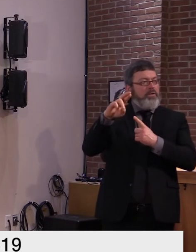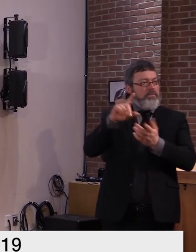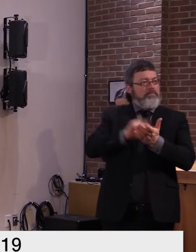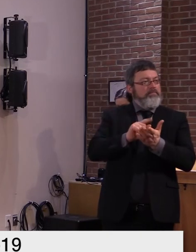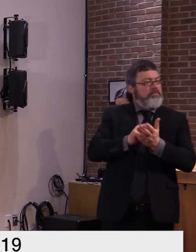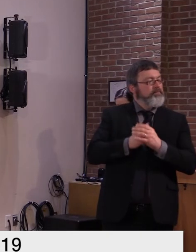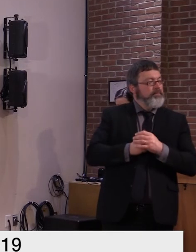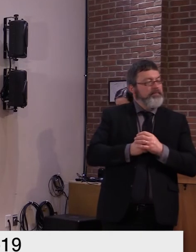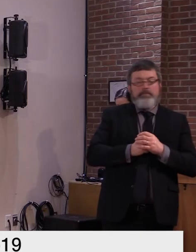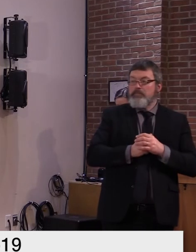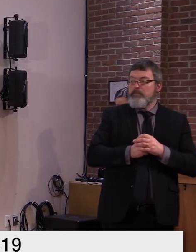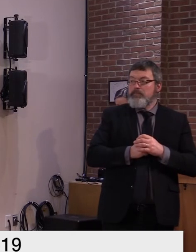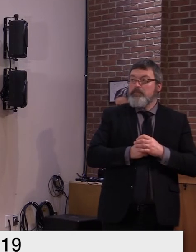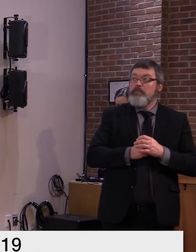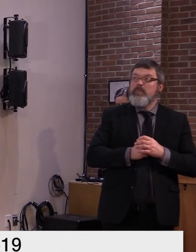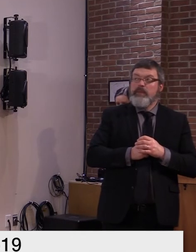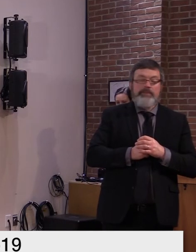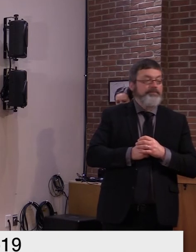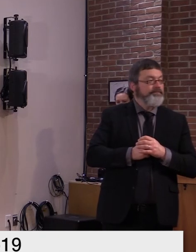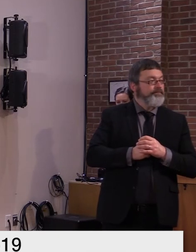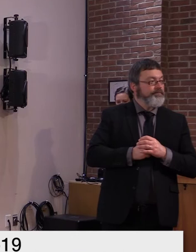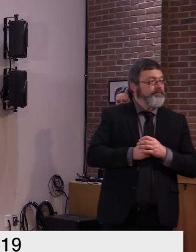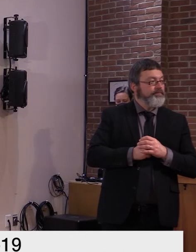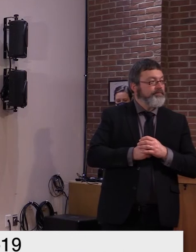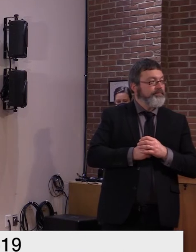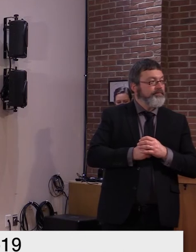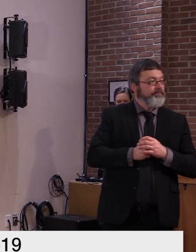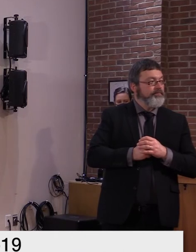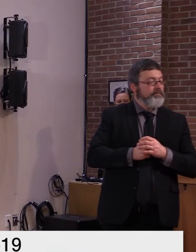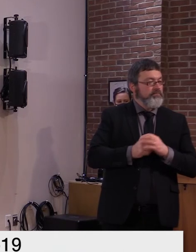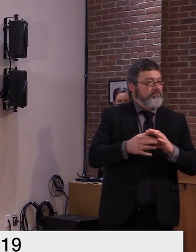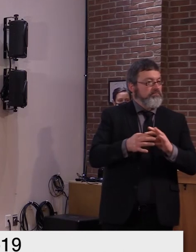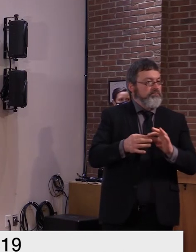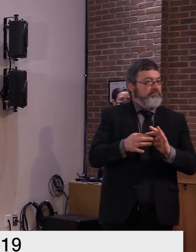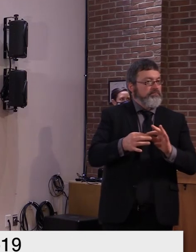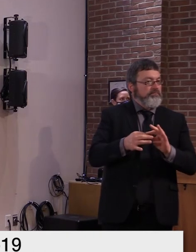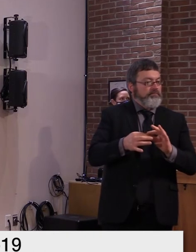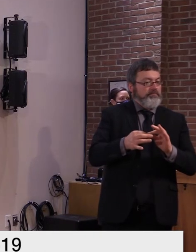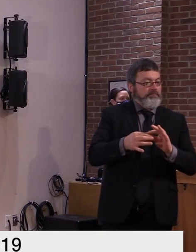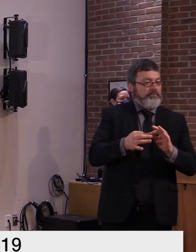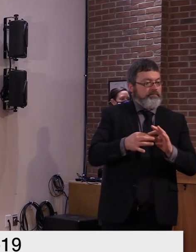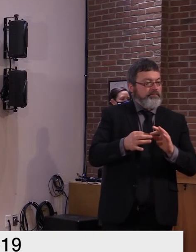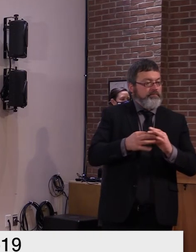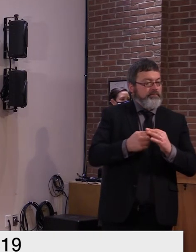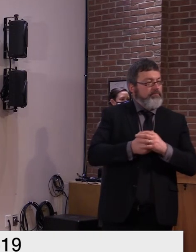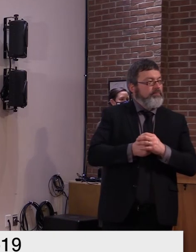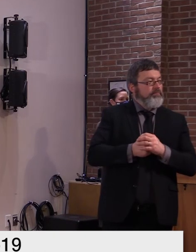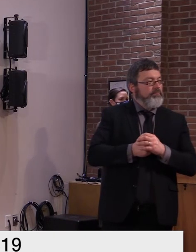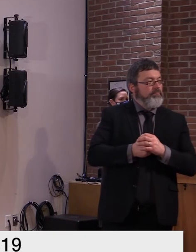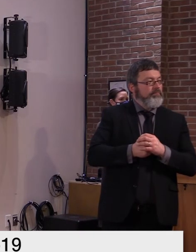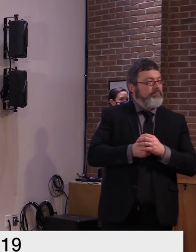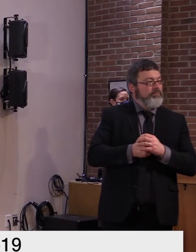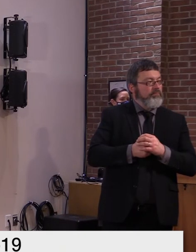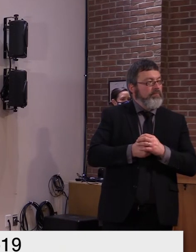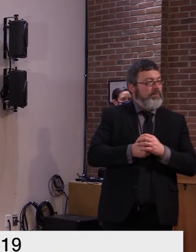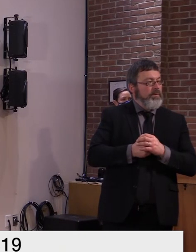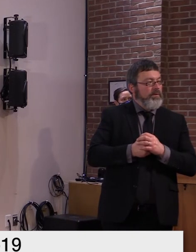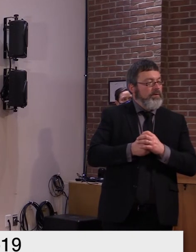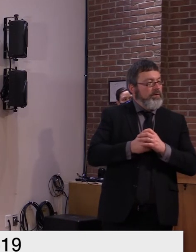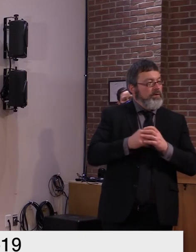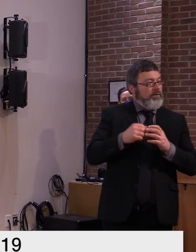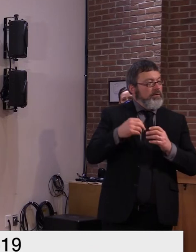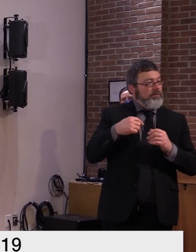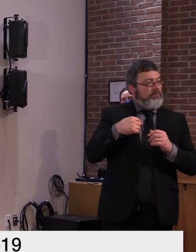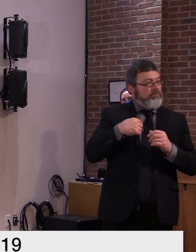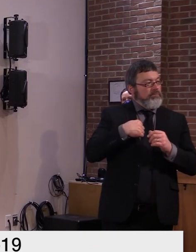thank you good afternoon governor um let's be familiar with the story about the town of stanford first reported by a vermont public radio